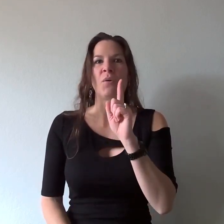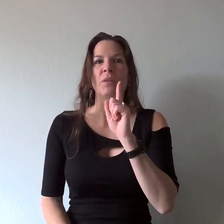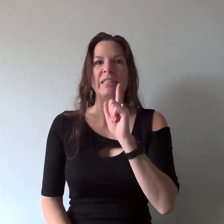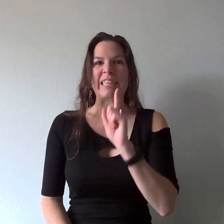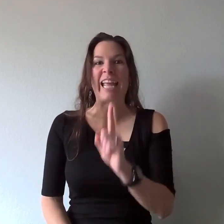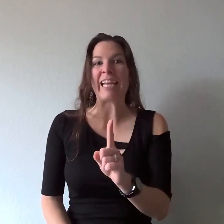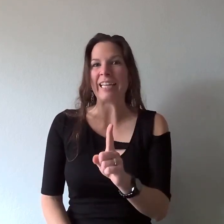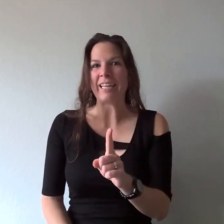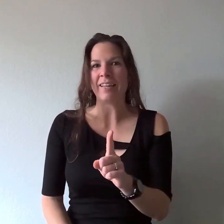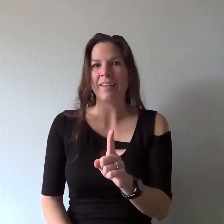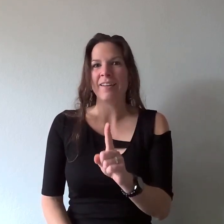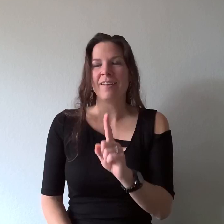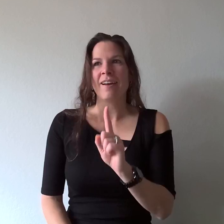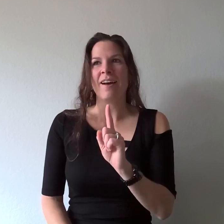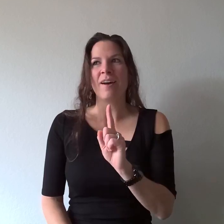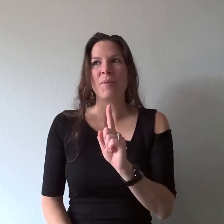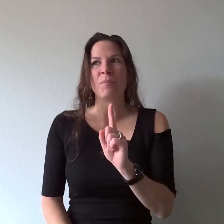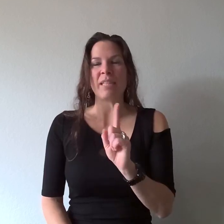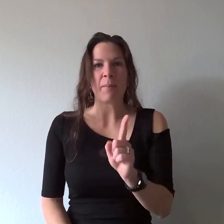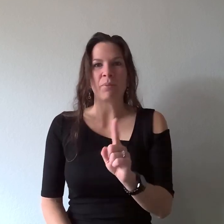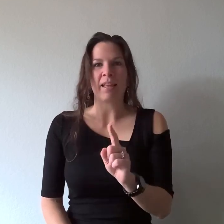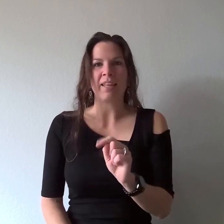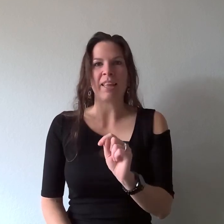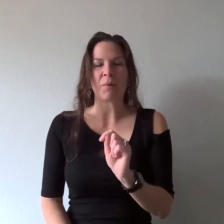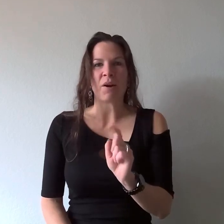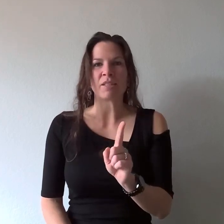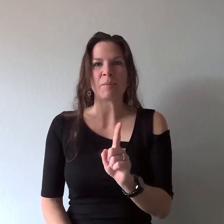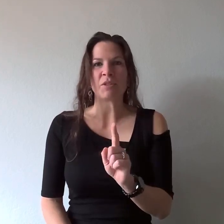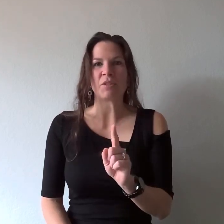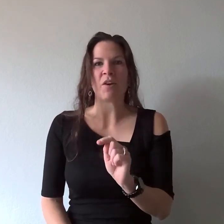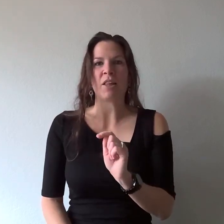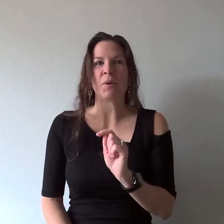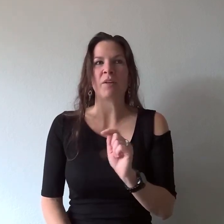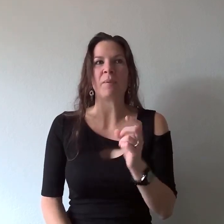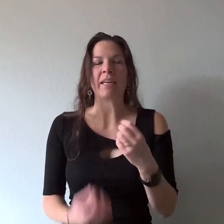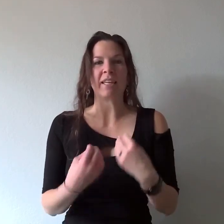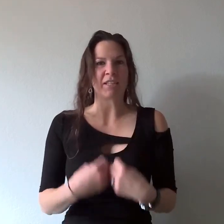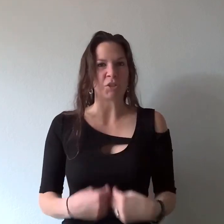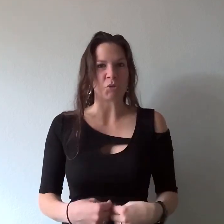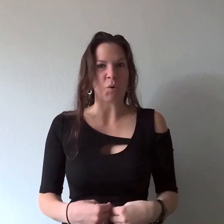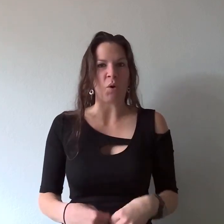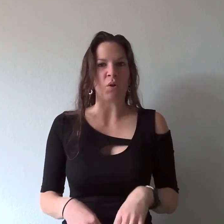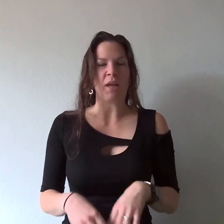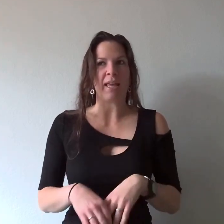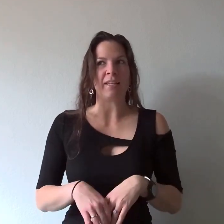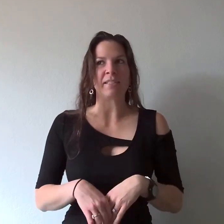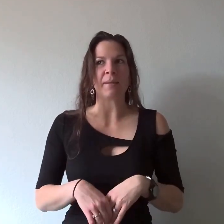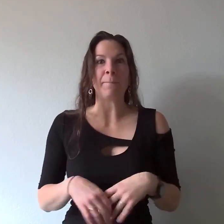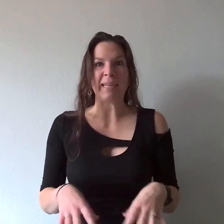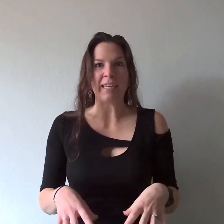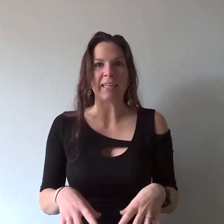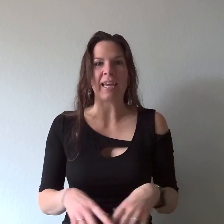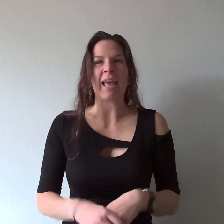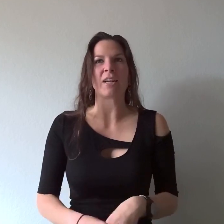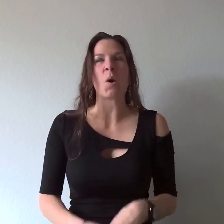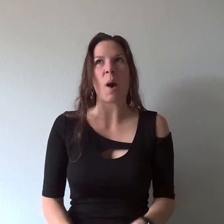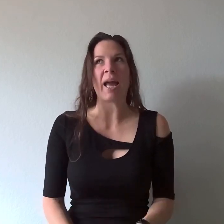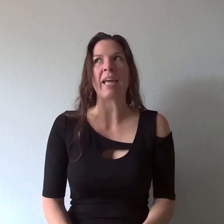lady template that we're all supposed to follow of being in control and meek and quiet